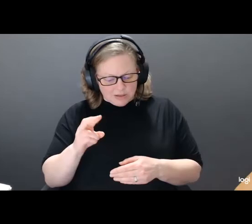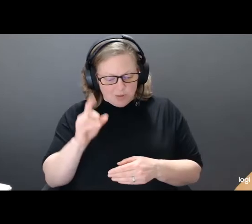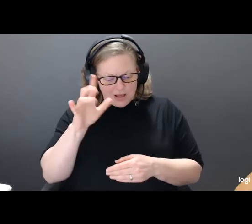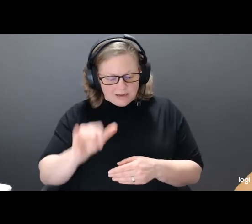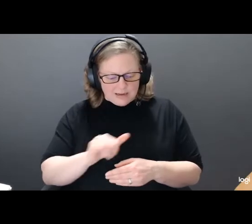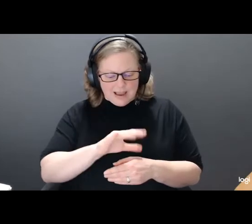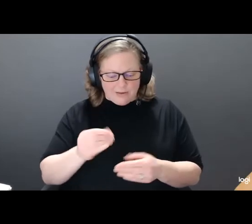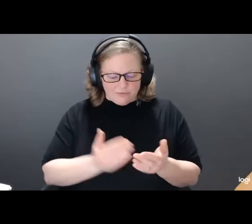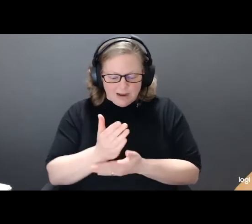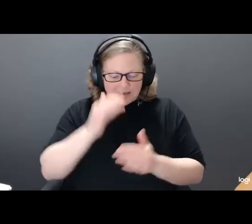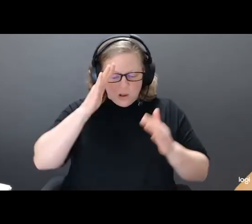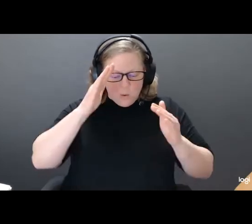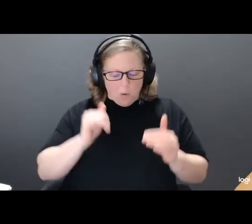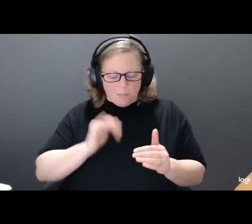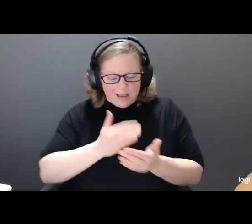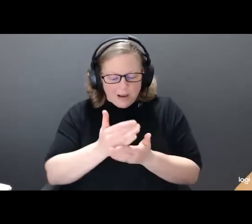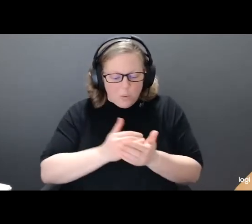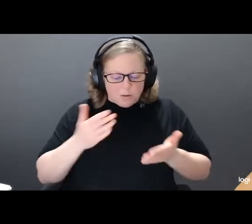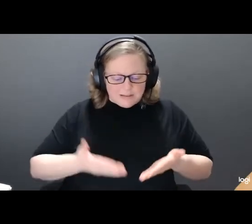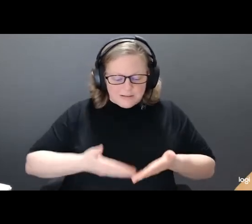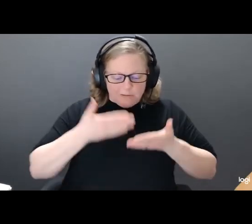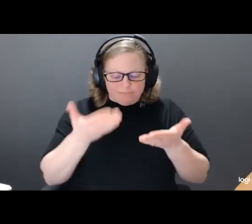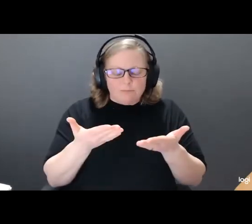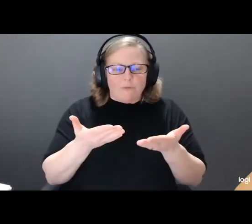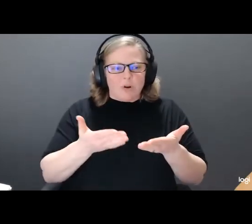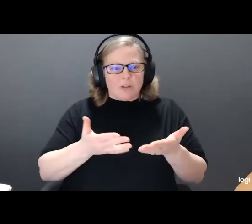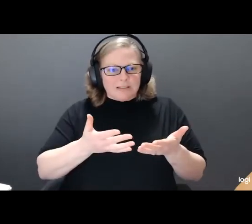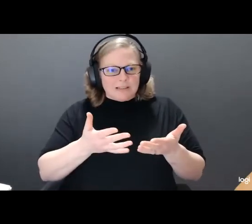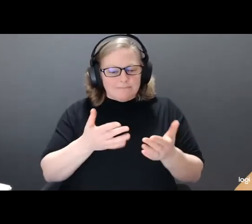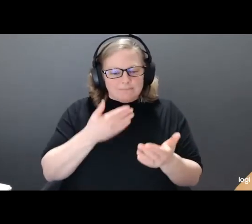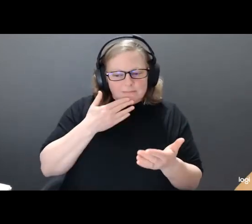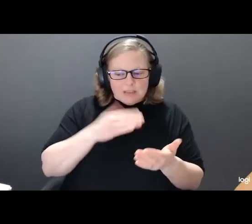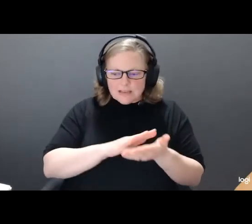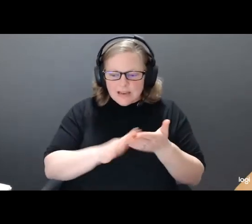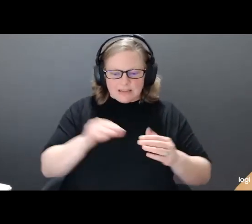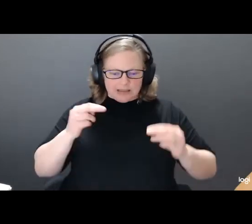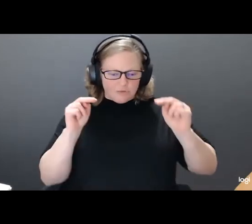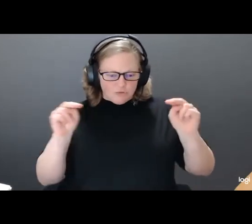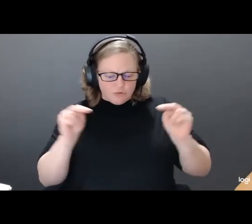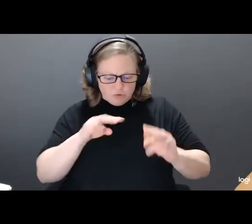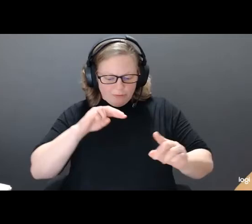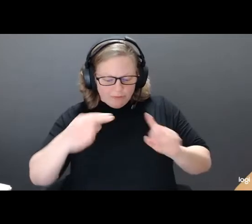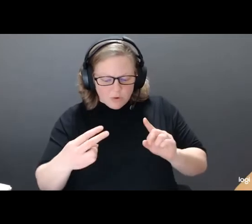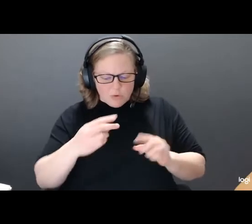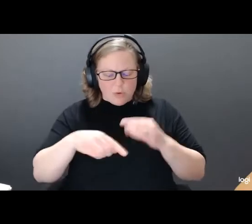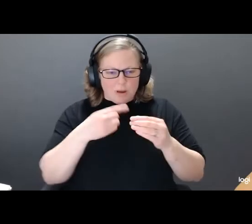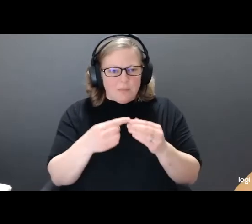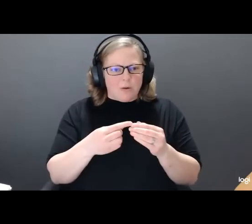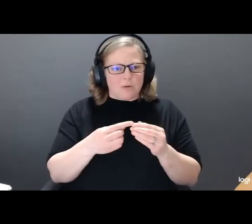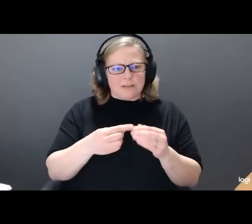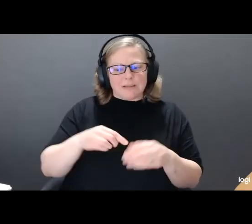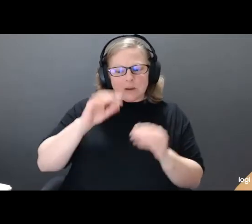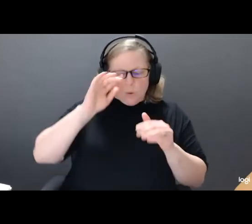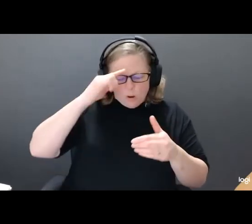friendly view of sexuality might be. I hoped the university course offered through the Department of Women's and Gender Studies